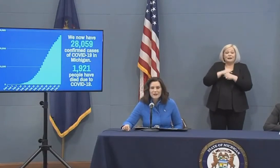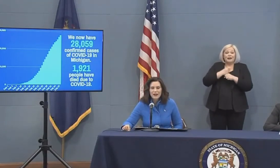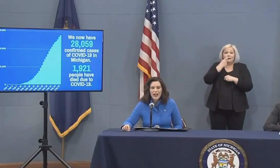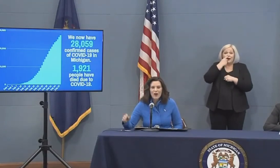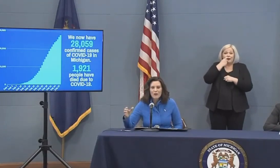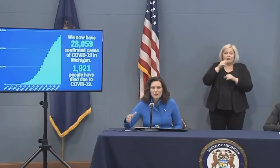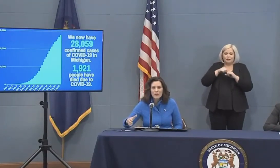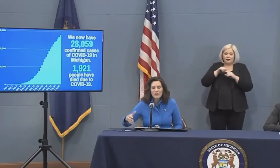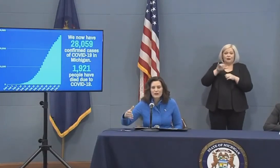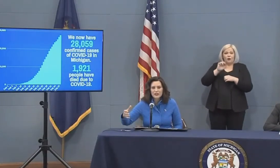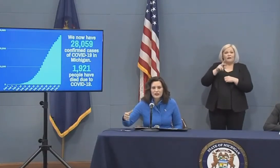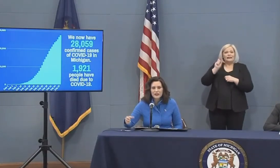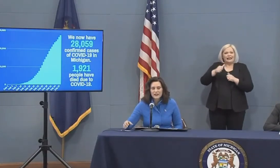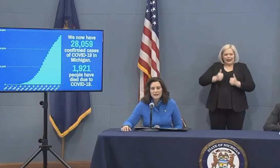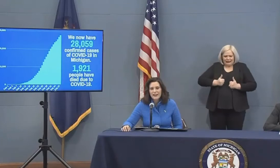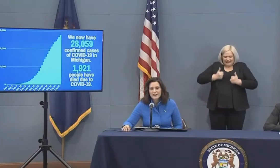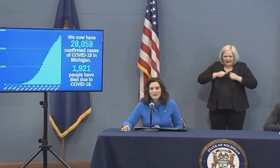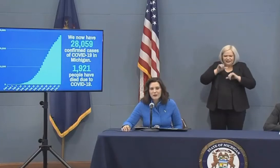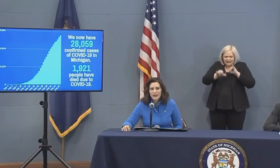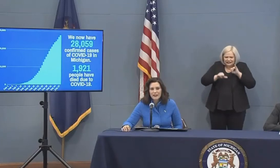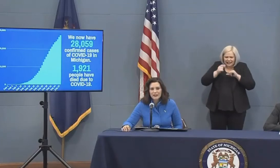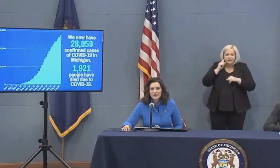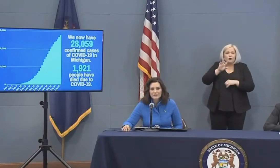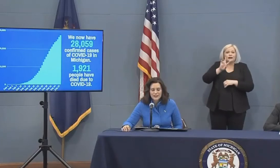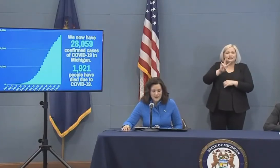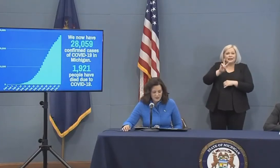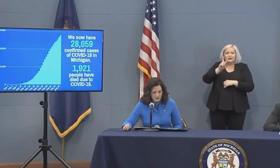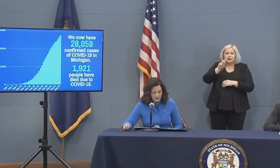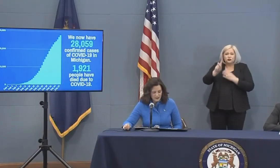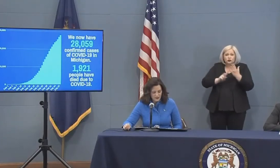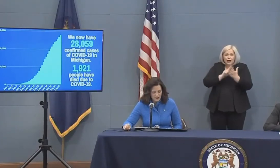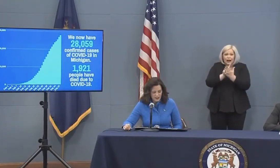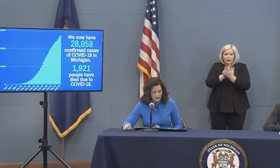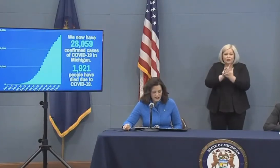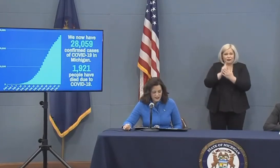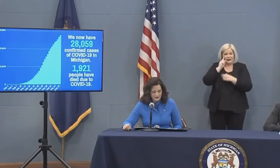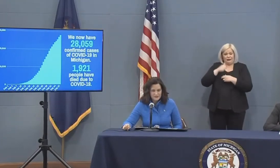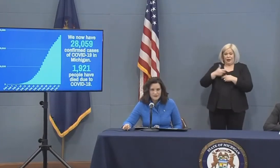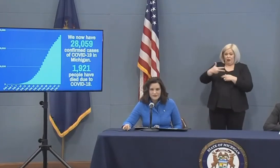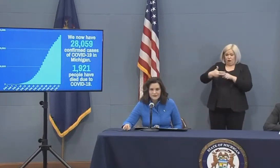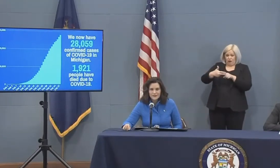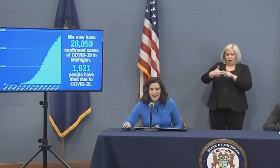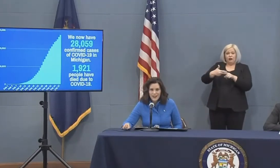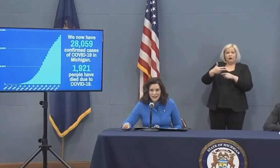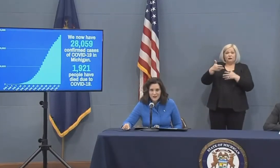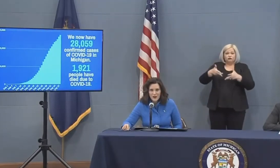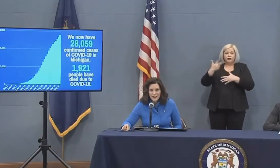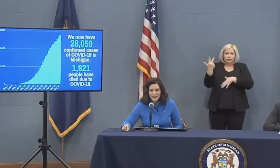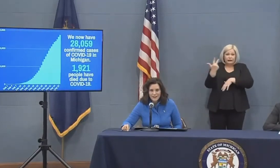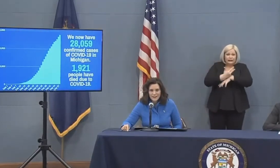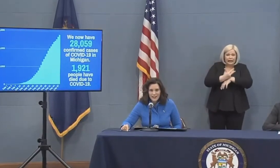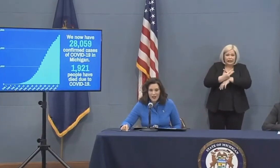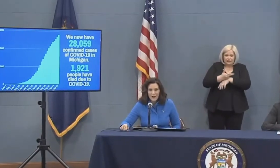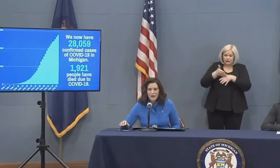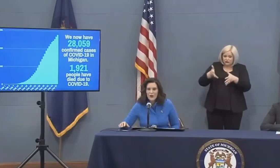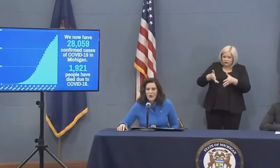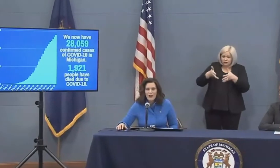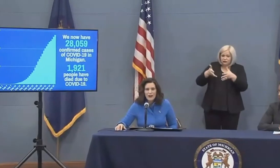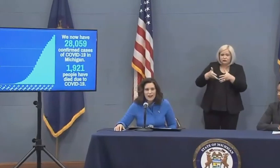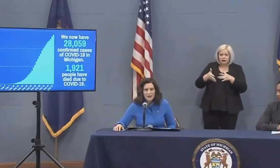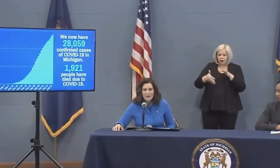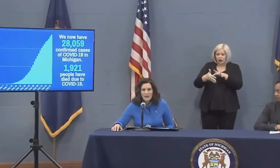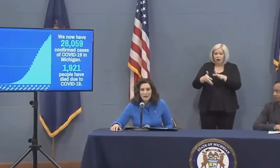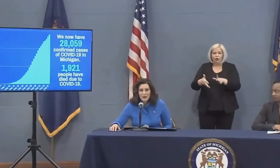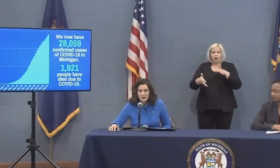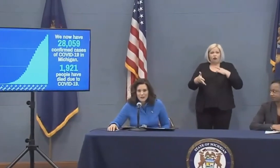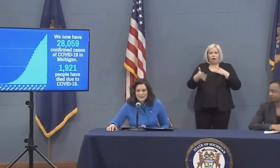Think about how many people touch a gas pump handle in the span of three days. And that's why we don't